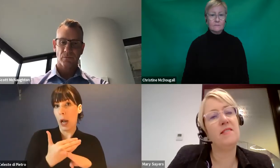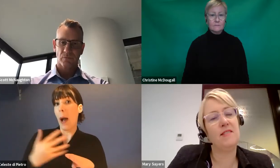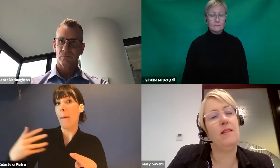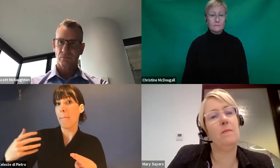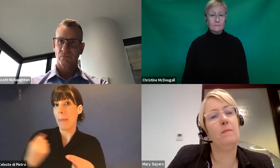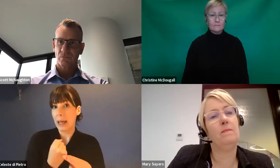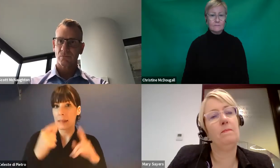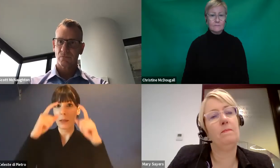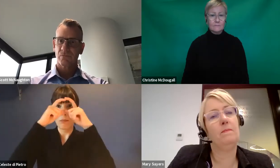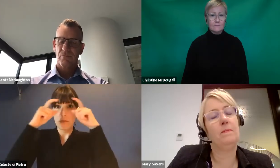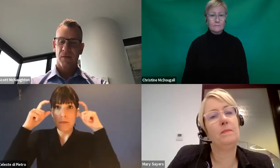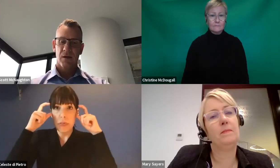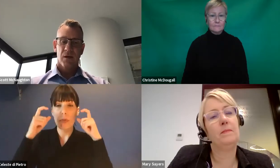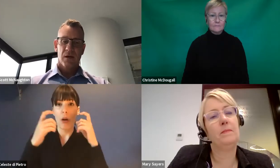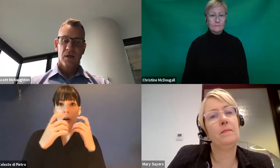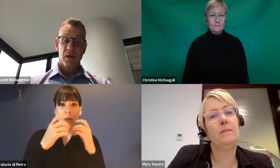while assisting them?